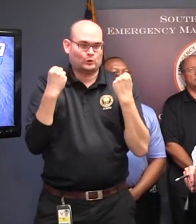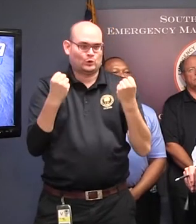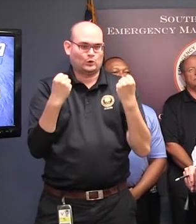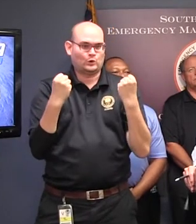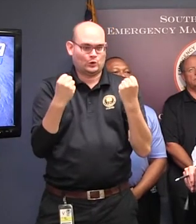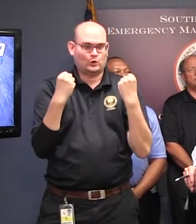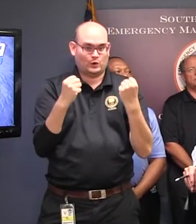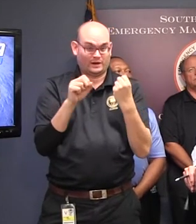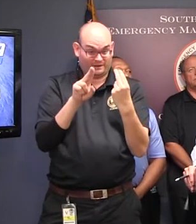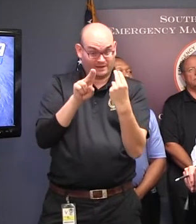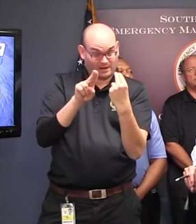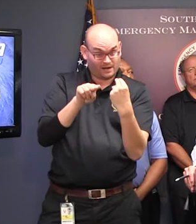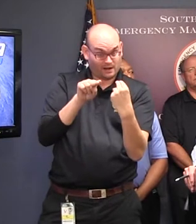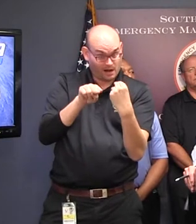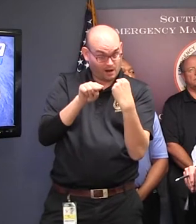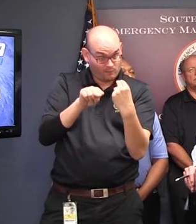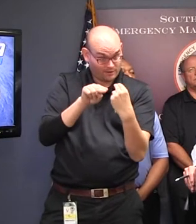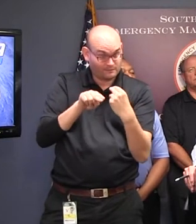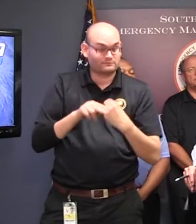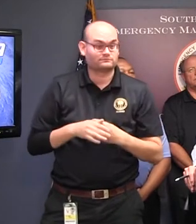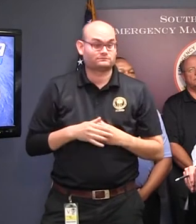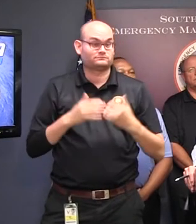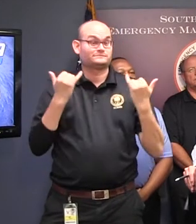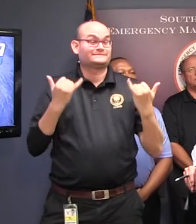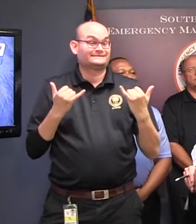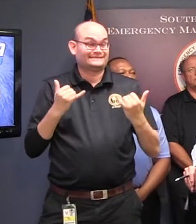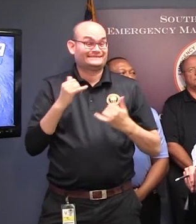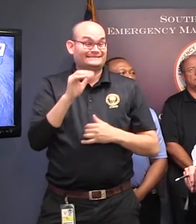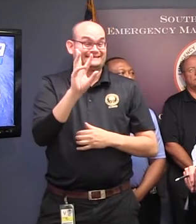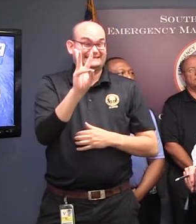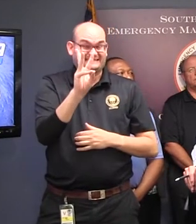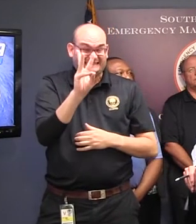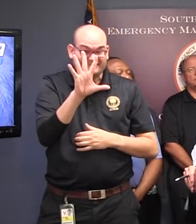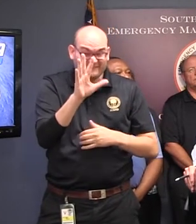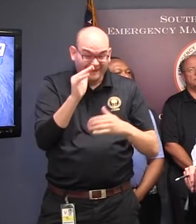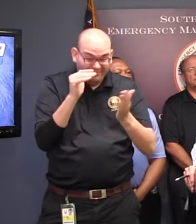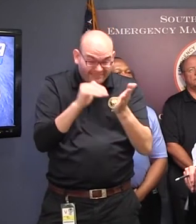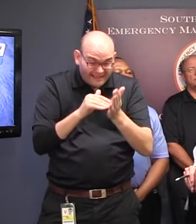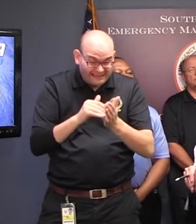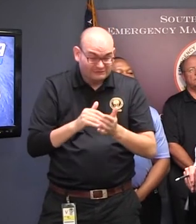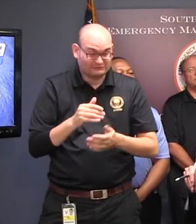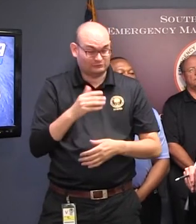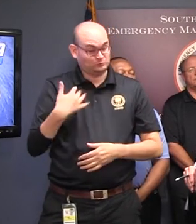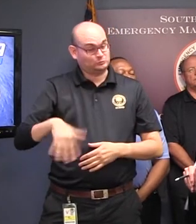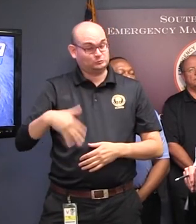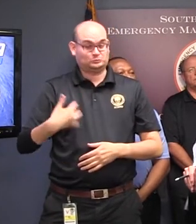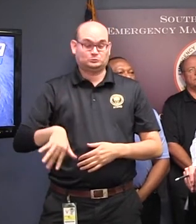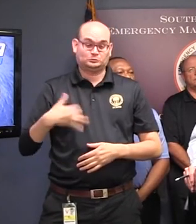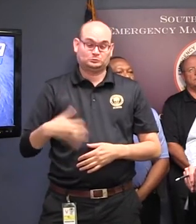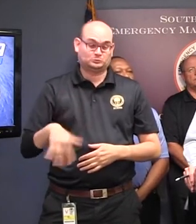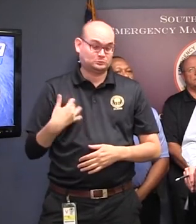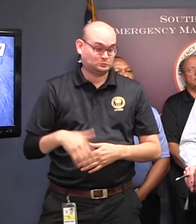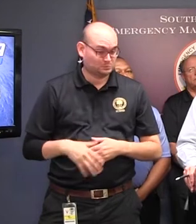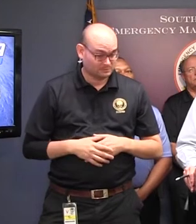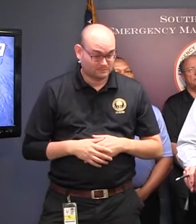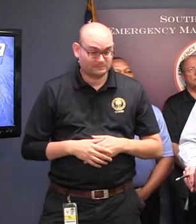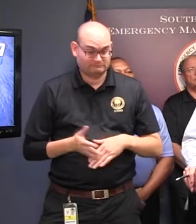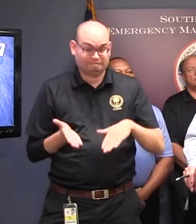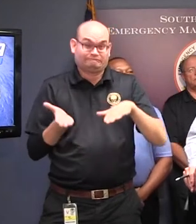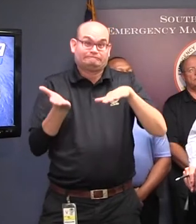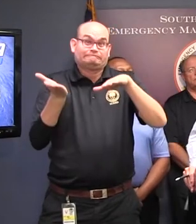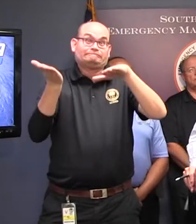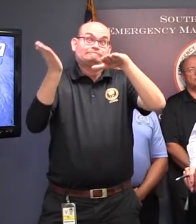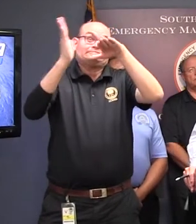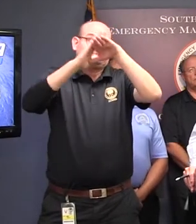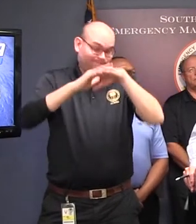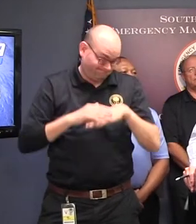about 65,000 extra vehicles, more than normal. So there's a lot of traffic. And what we urge South Carolinians and